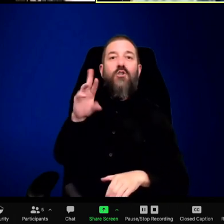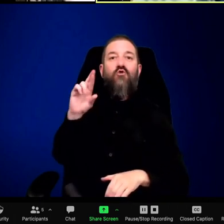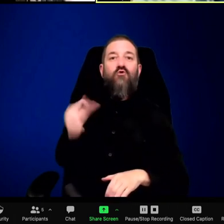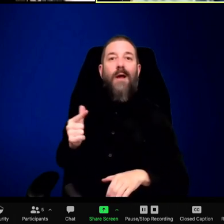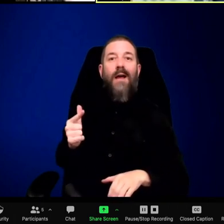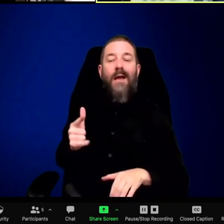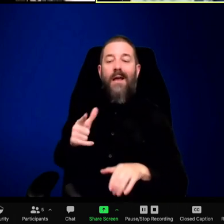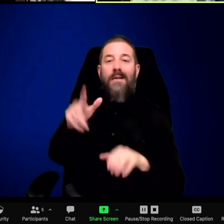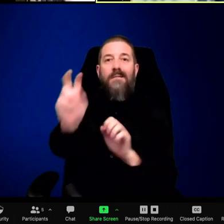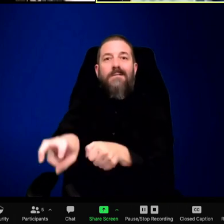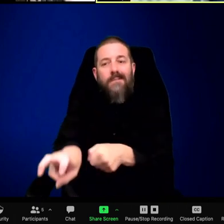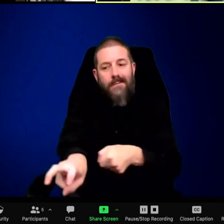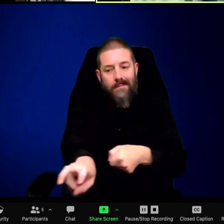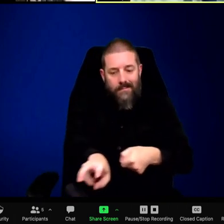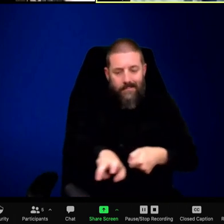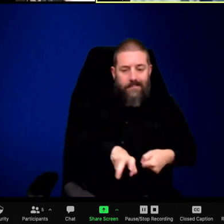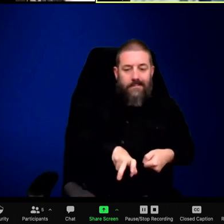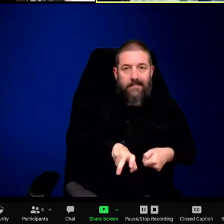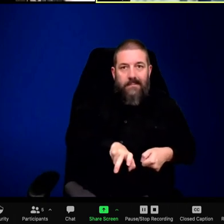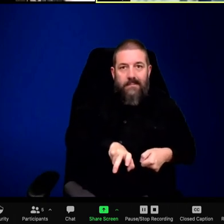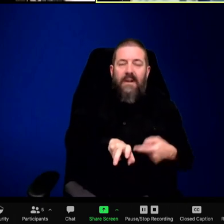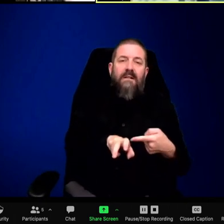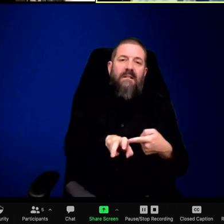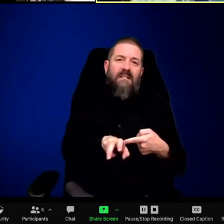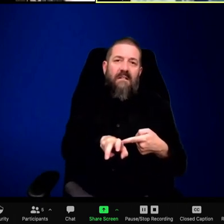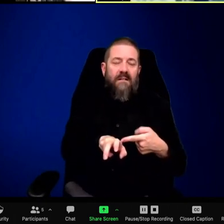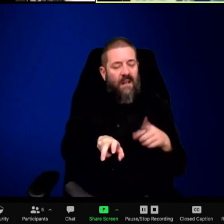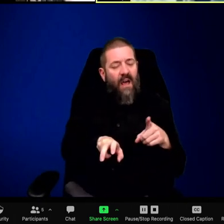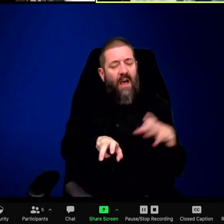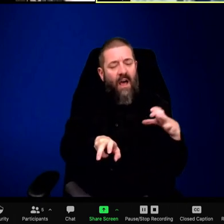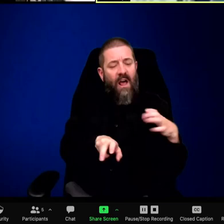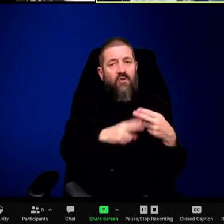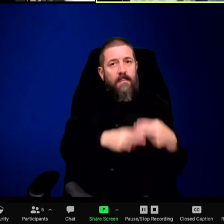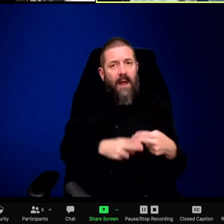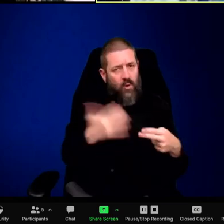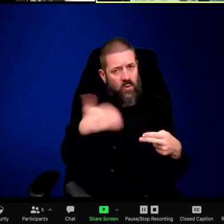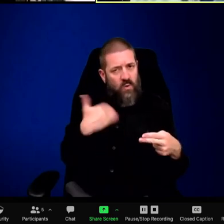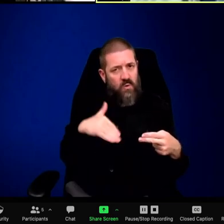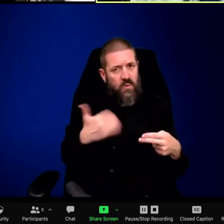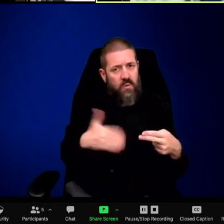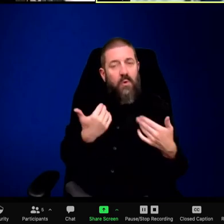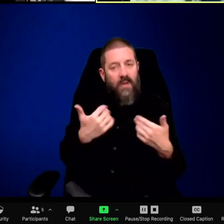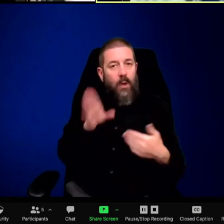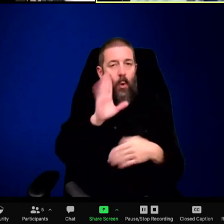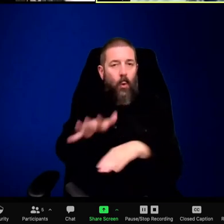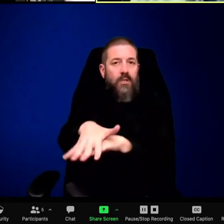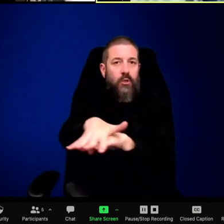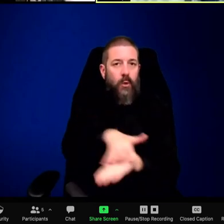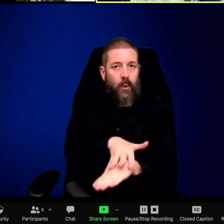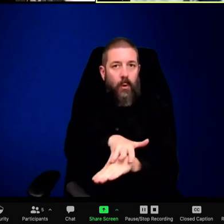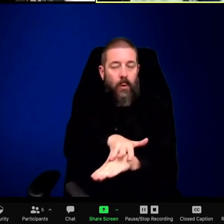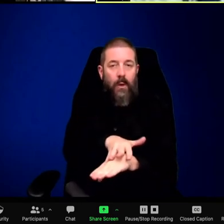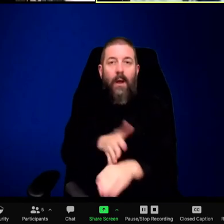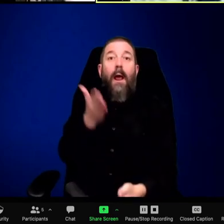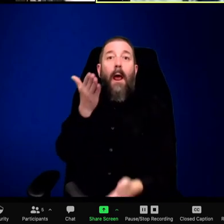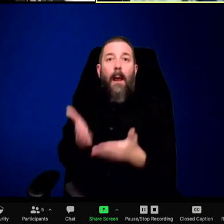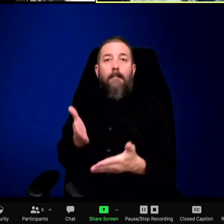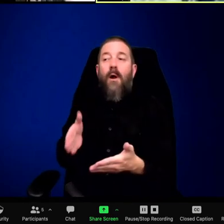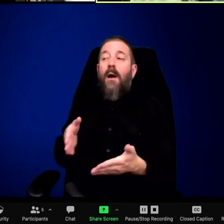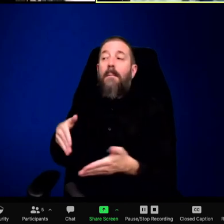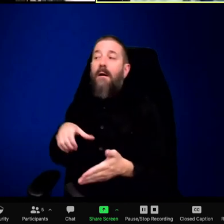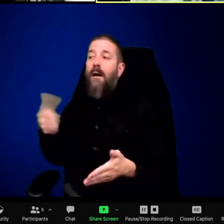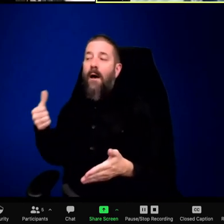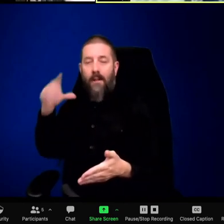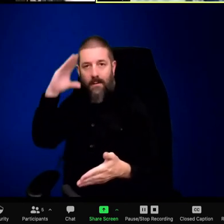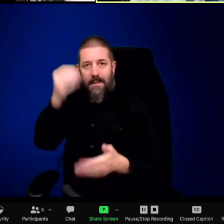say the alpha female, who may be the fastest wolf in the family, may run as fast as she possibly can. Let's say it's an